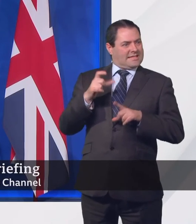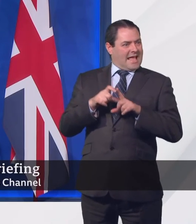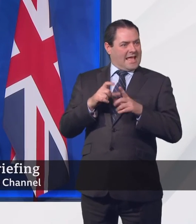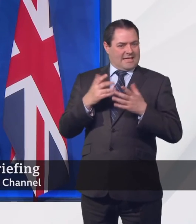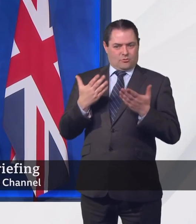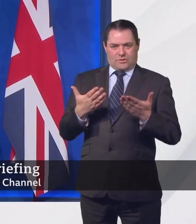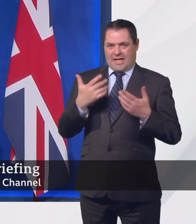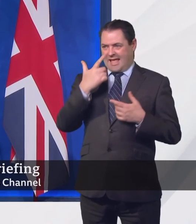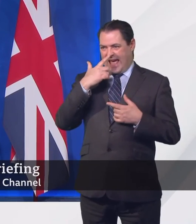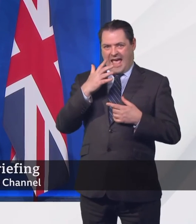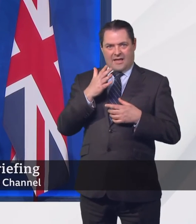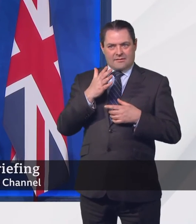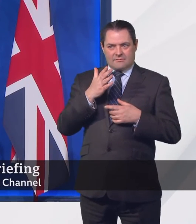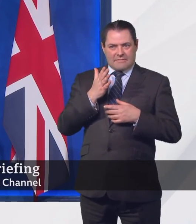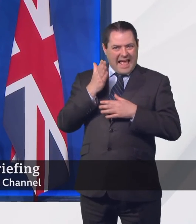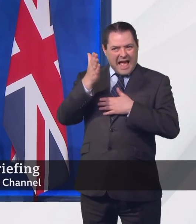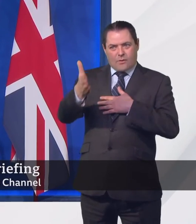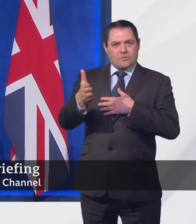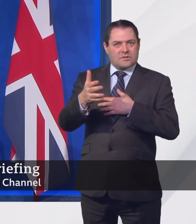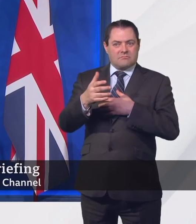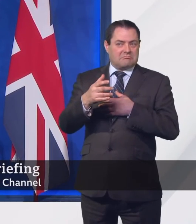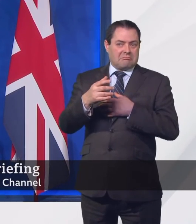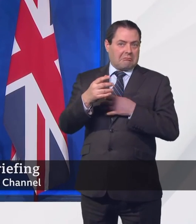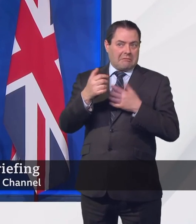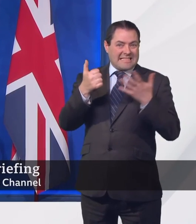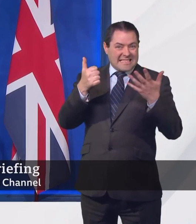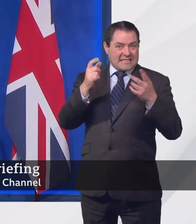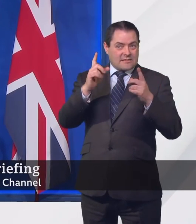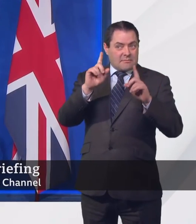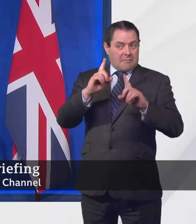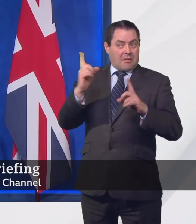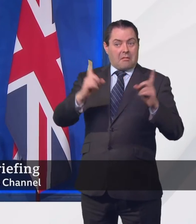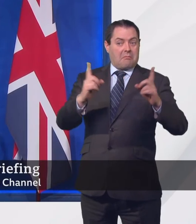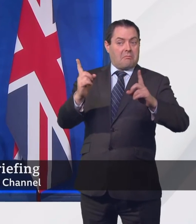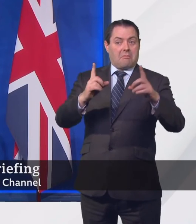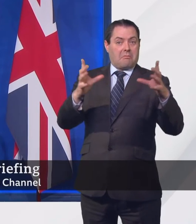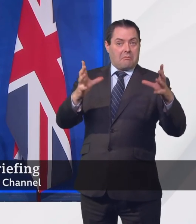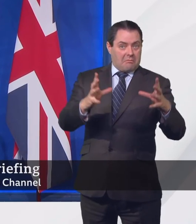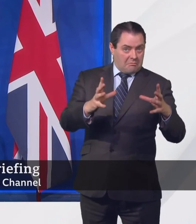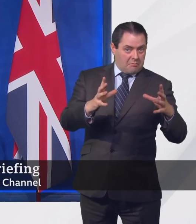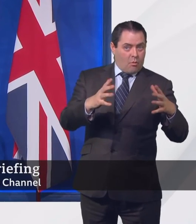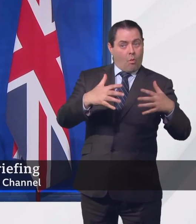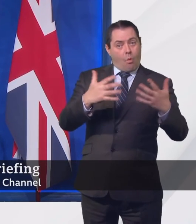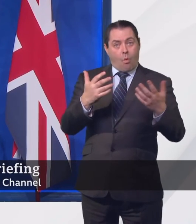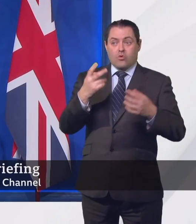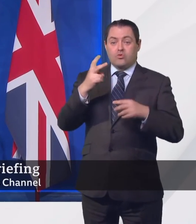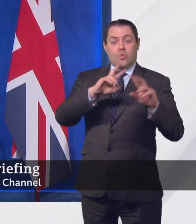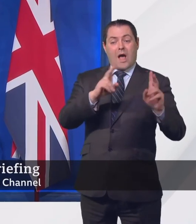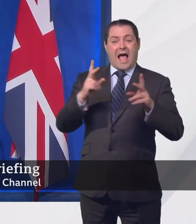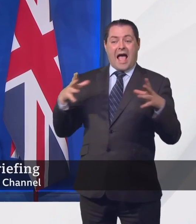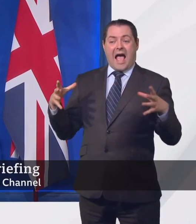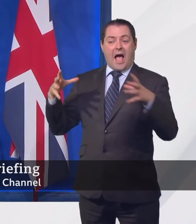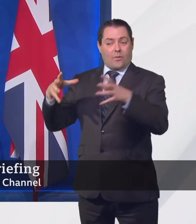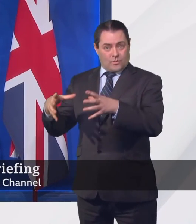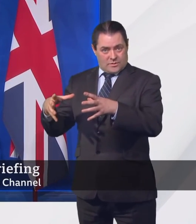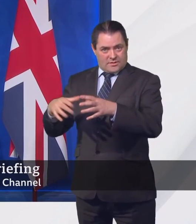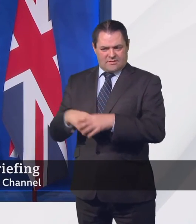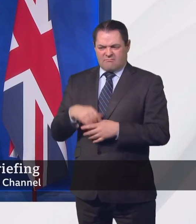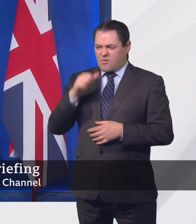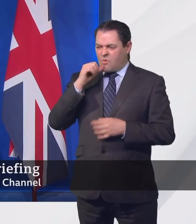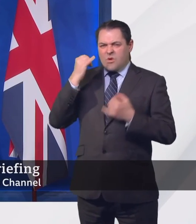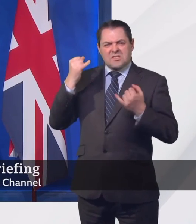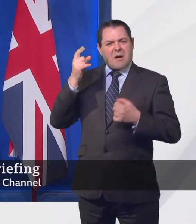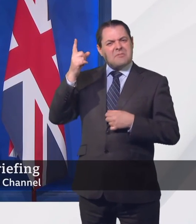family outdoors where there are six people or two households. And I want to congratulate the members of Ilkeston Cycling Club in